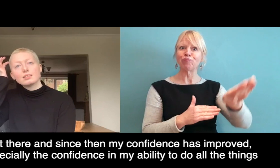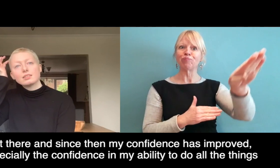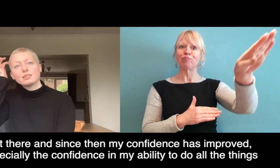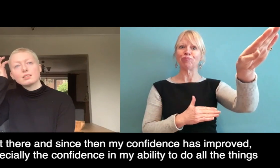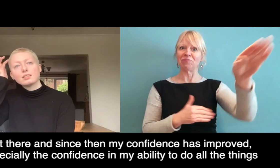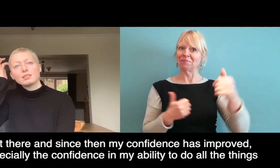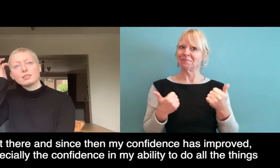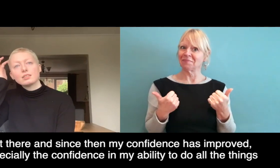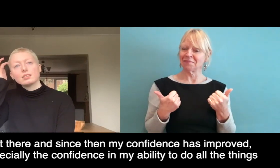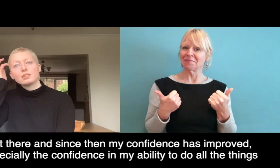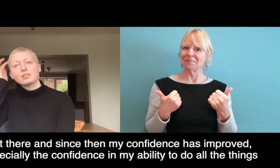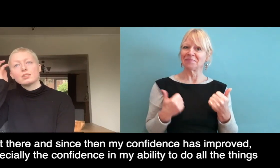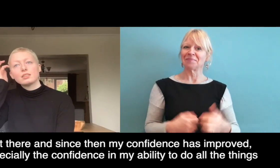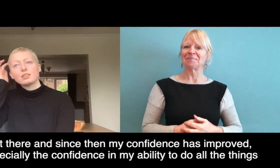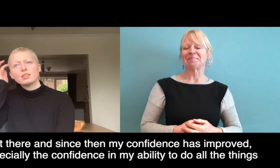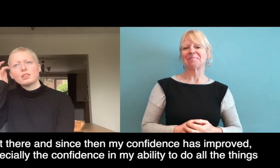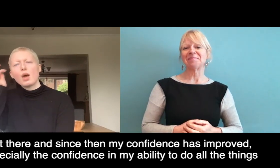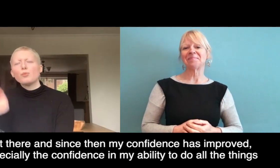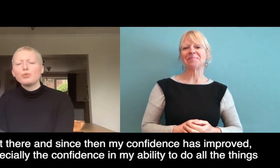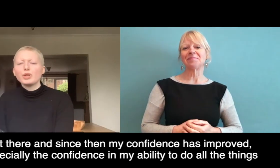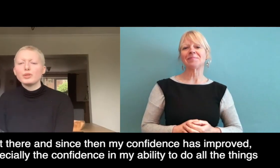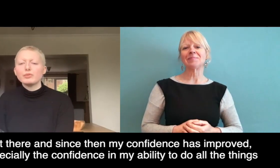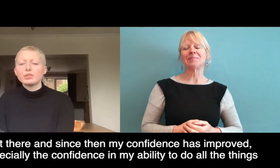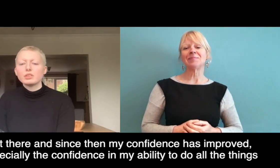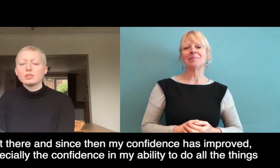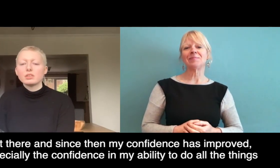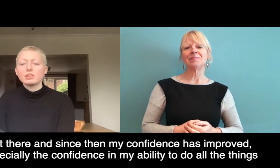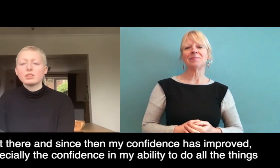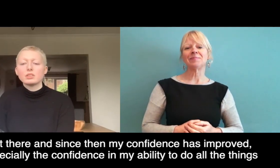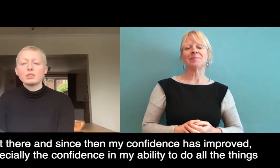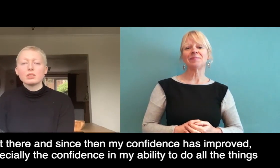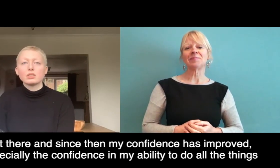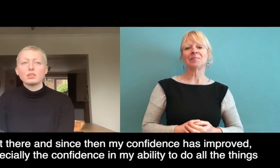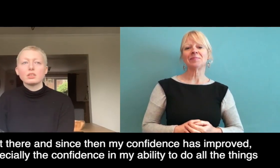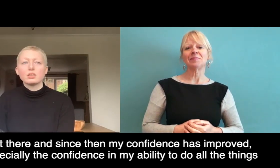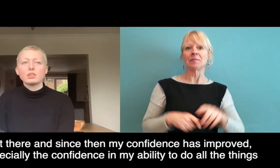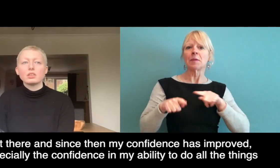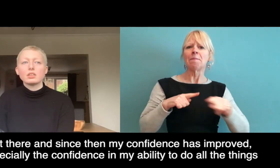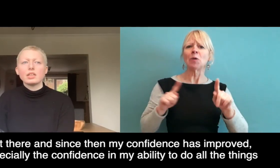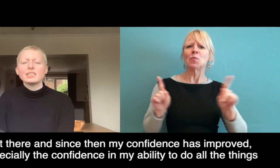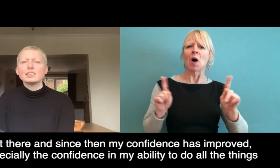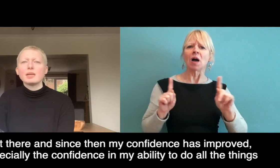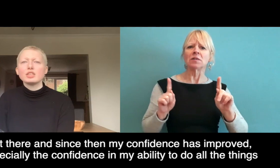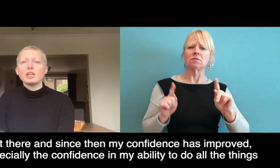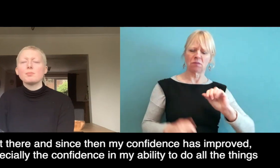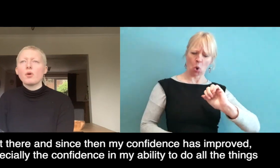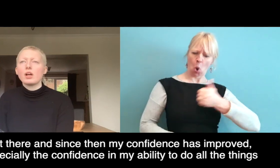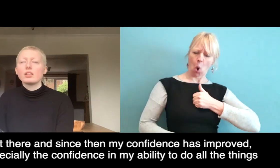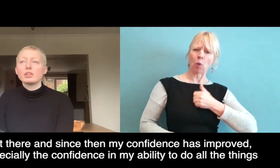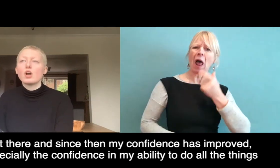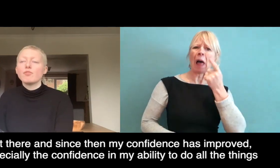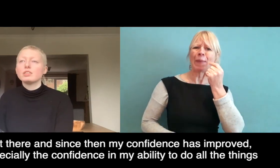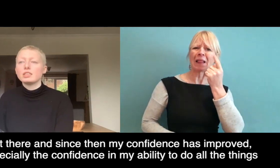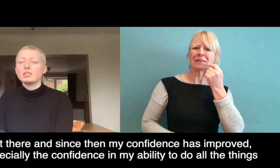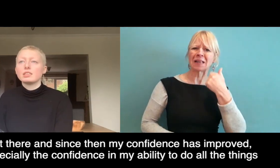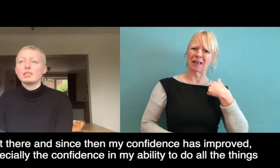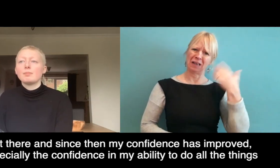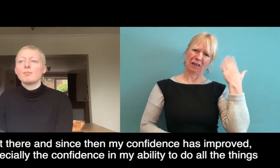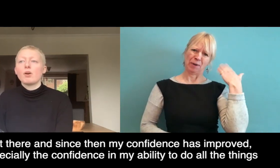improved, especially the confidence in my